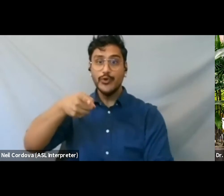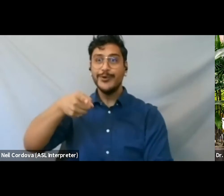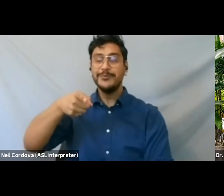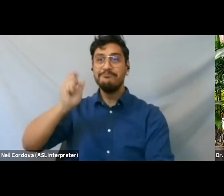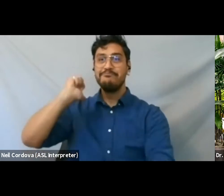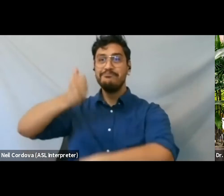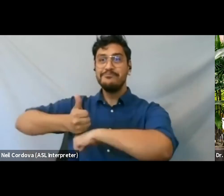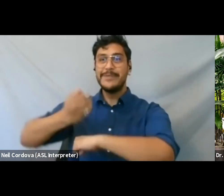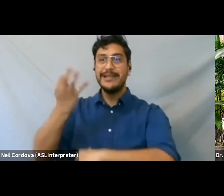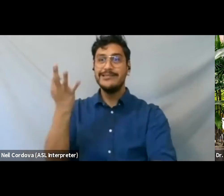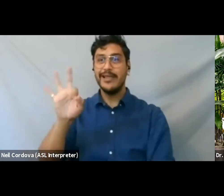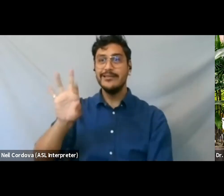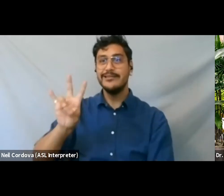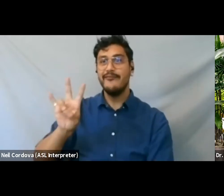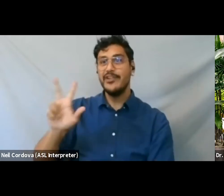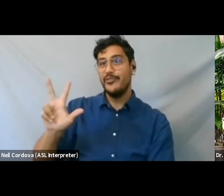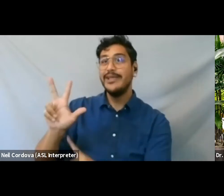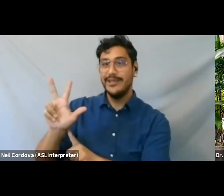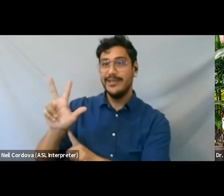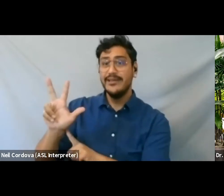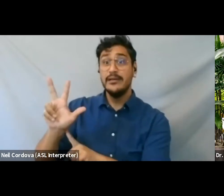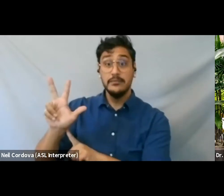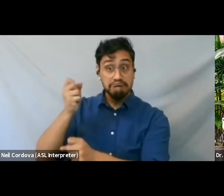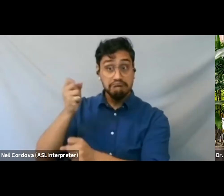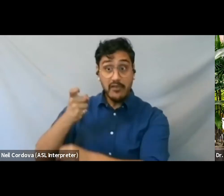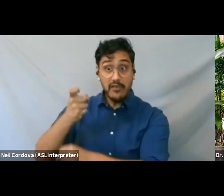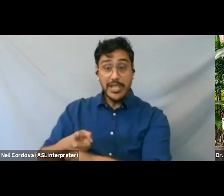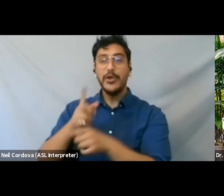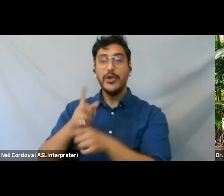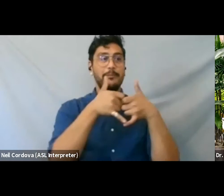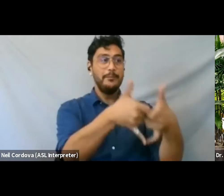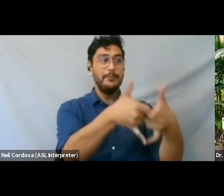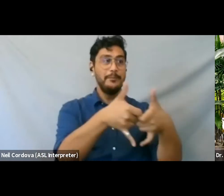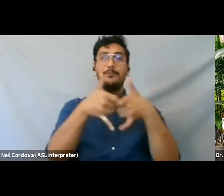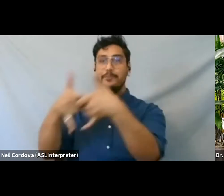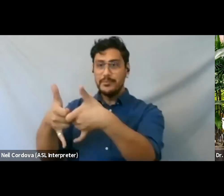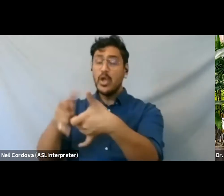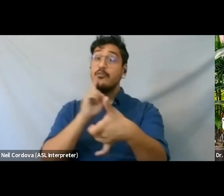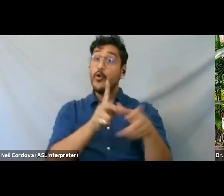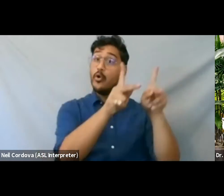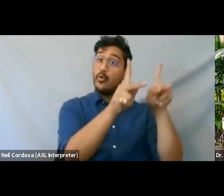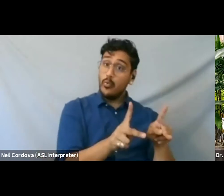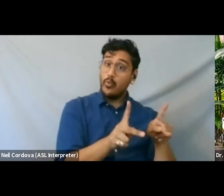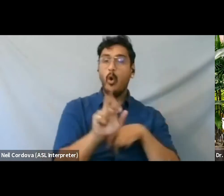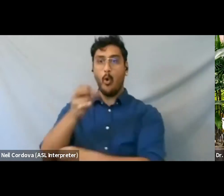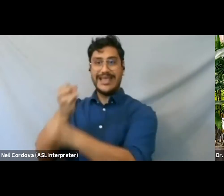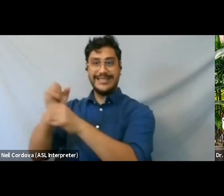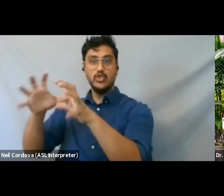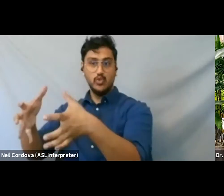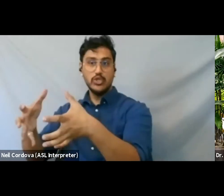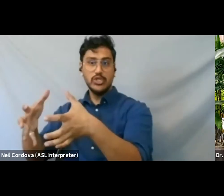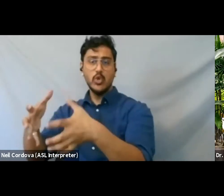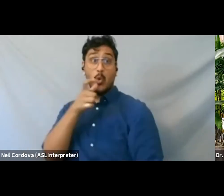and is conferred annually to an individual or institution whose work is nationally recognized